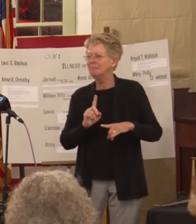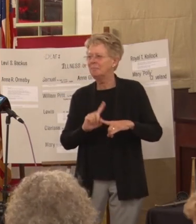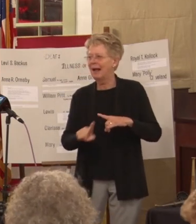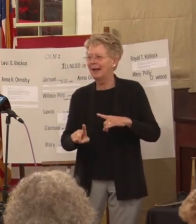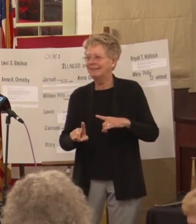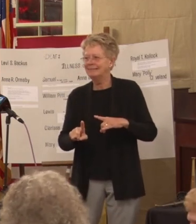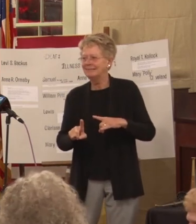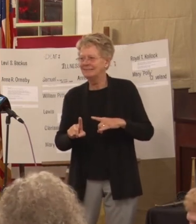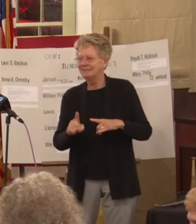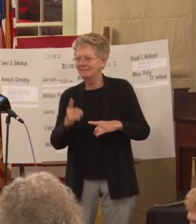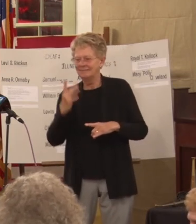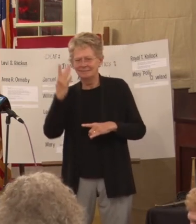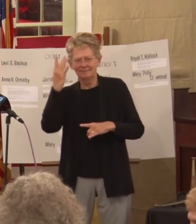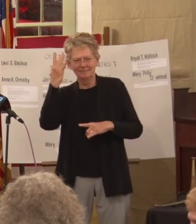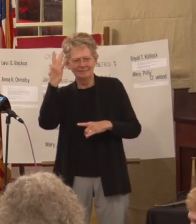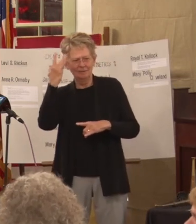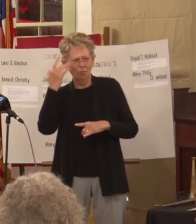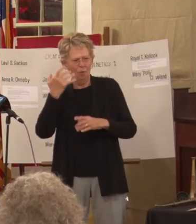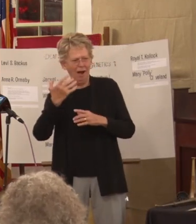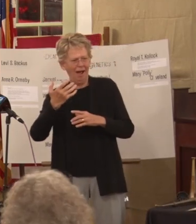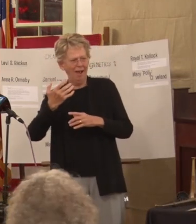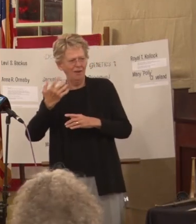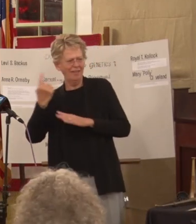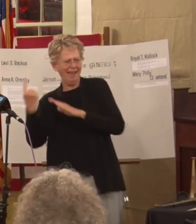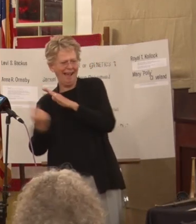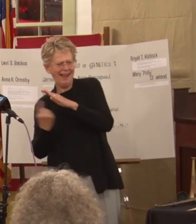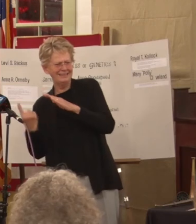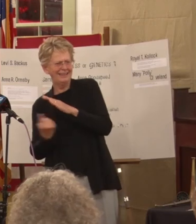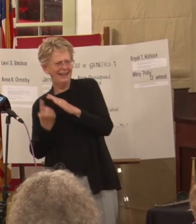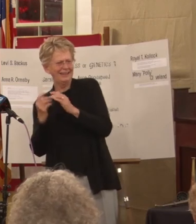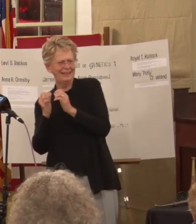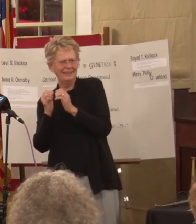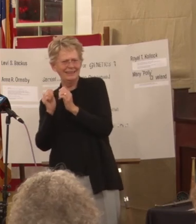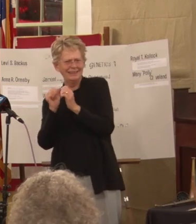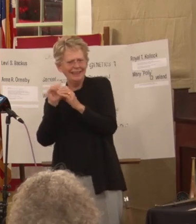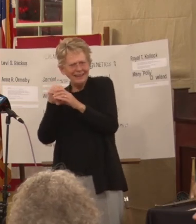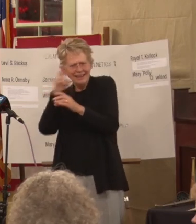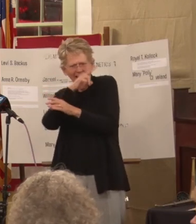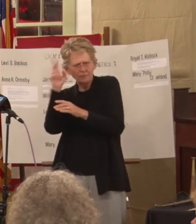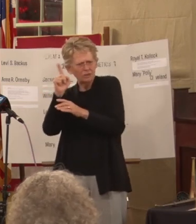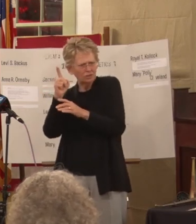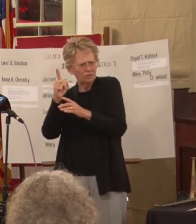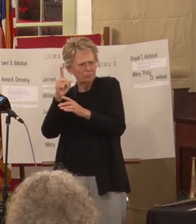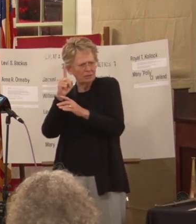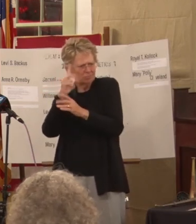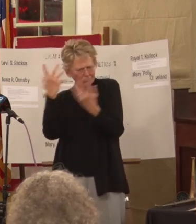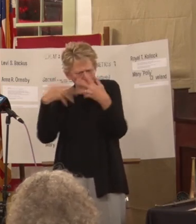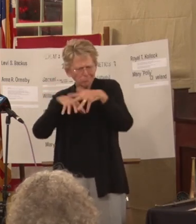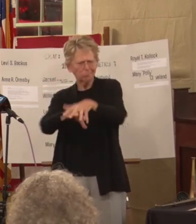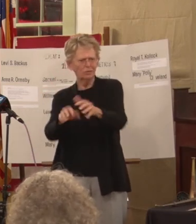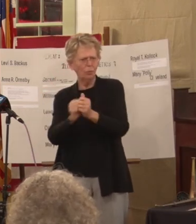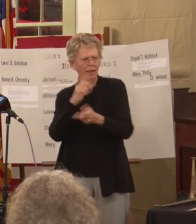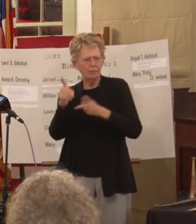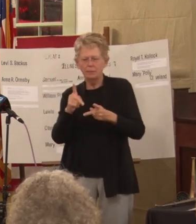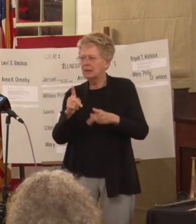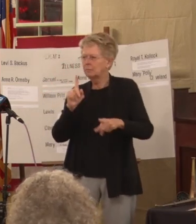why are they isolated in the hospital they should be out with everybody and they didn't know anything about